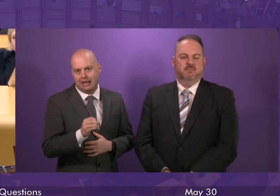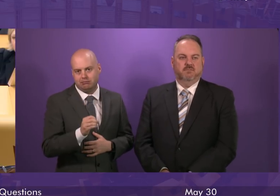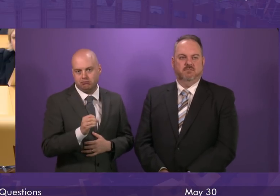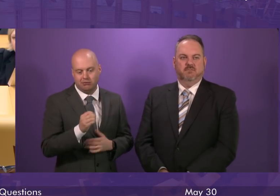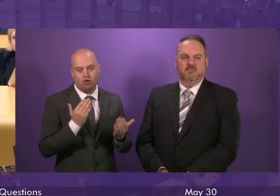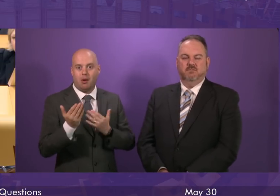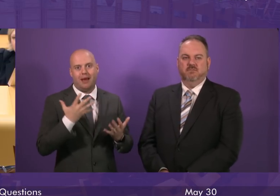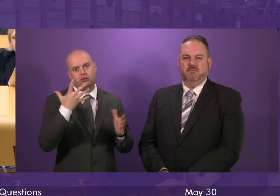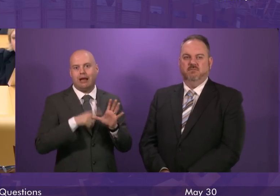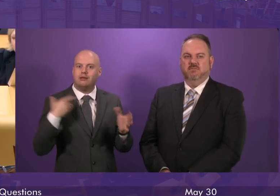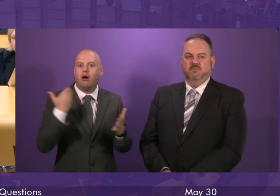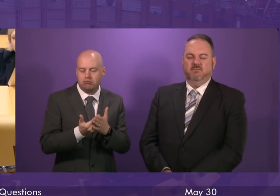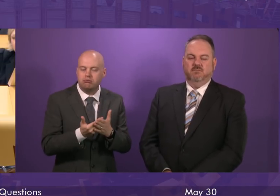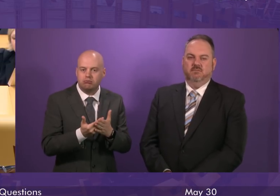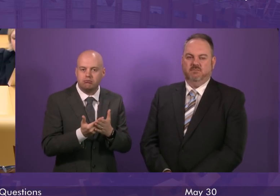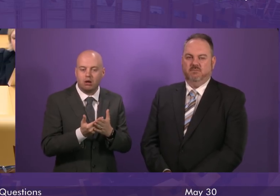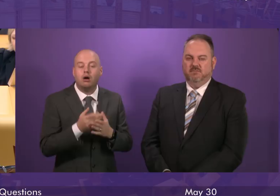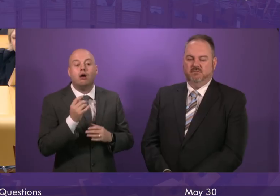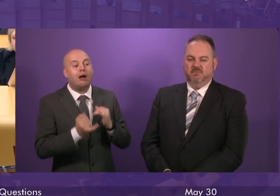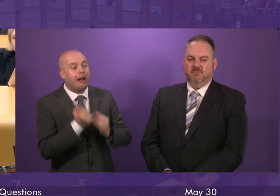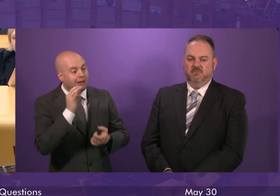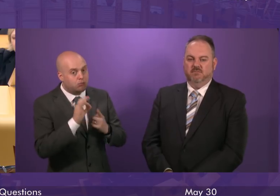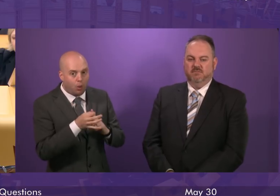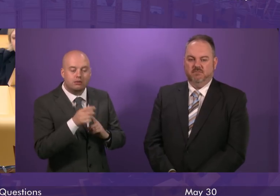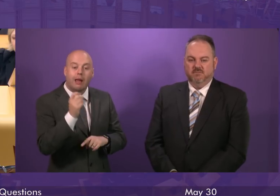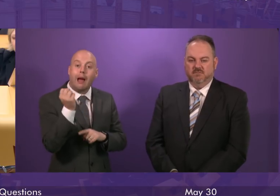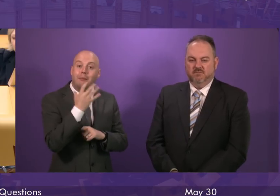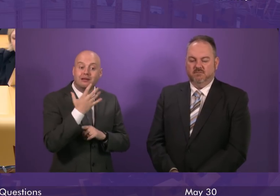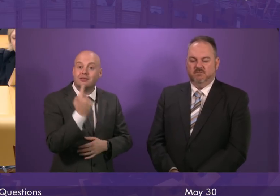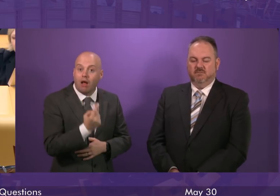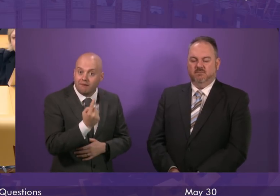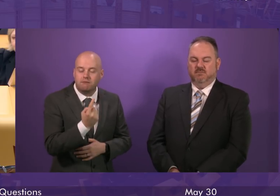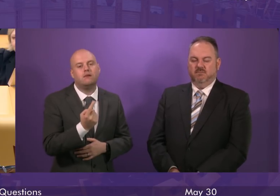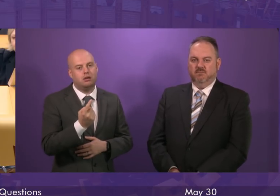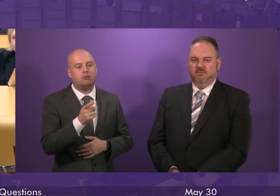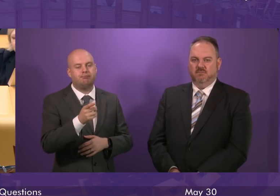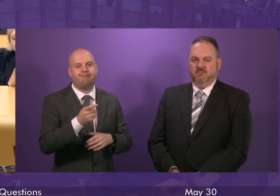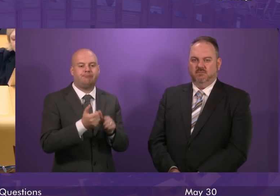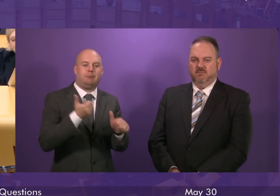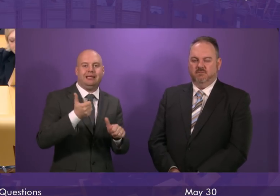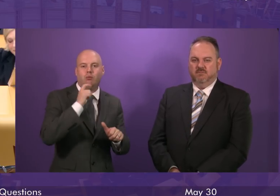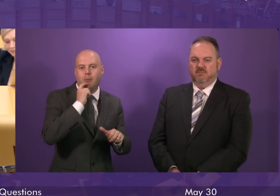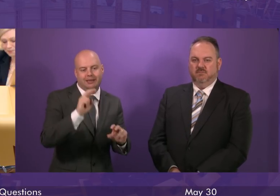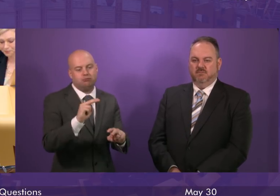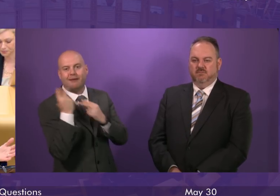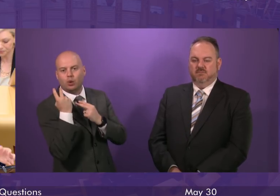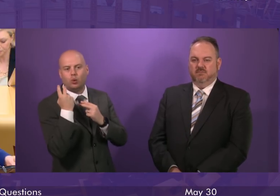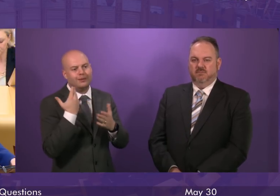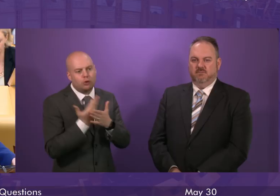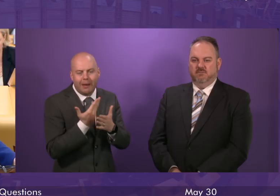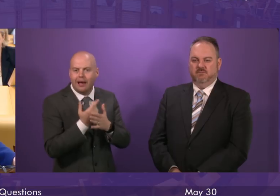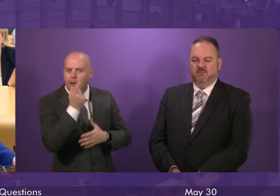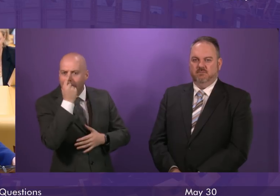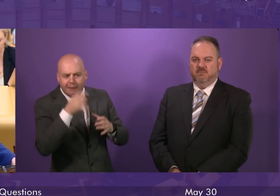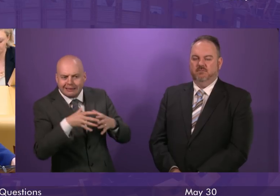and lastly the ambulance service itself is currently carrying out a national review of demand and capacity and staff